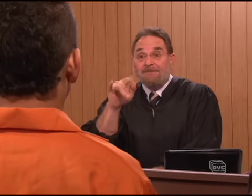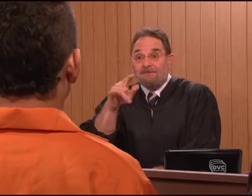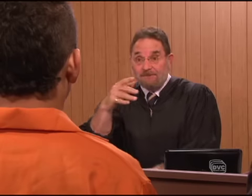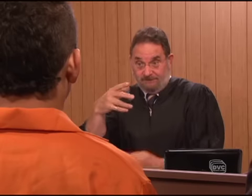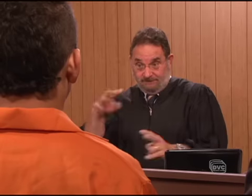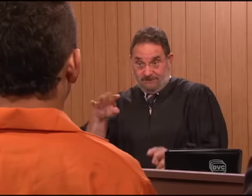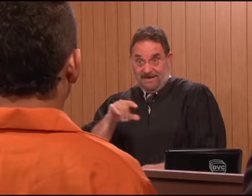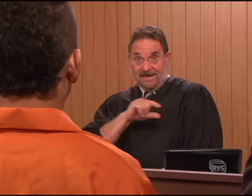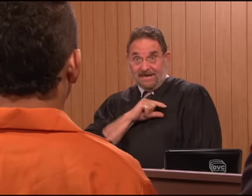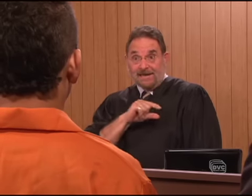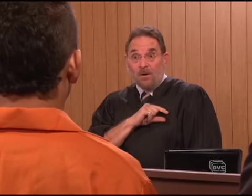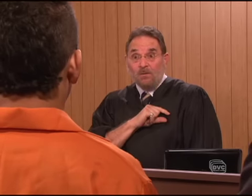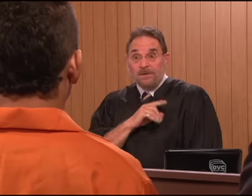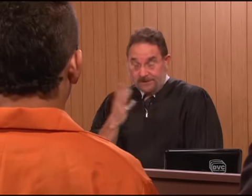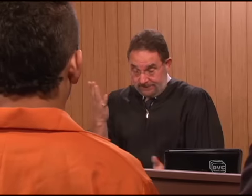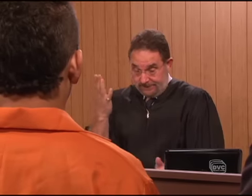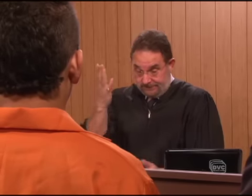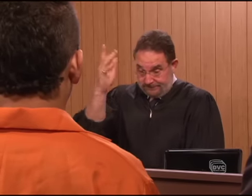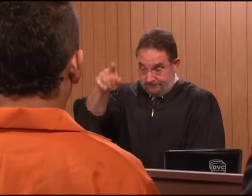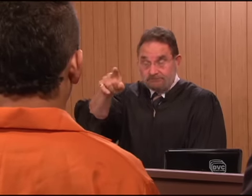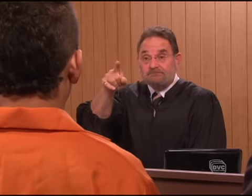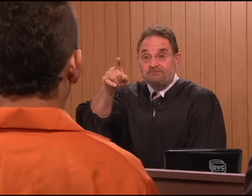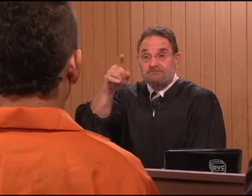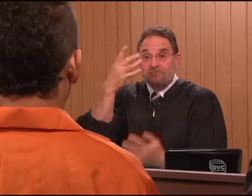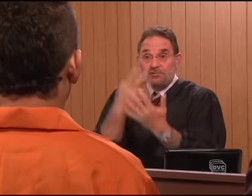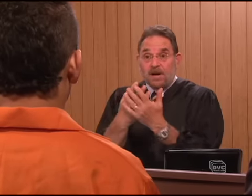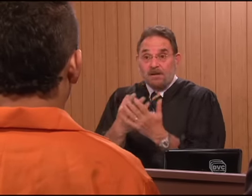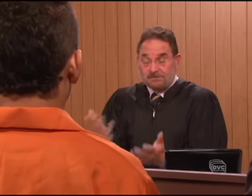If you're guilty, you go to jail.